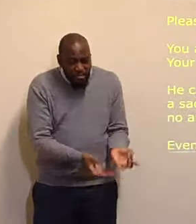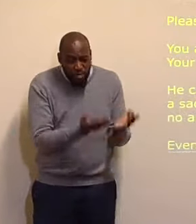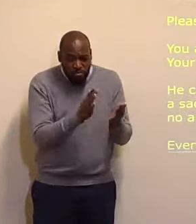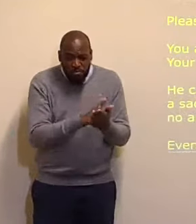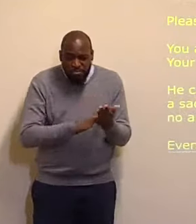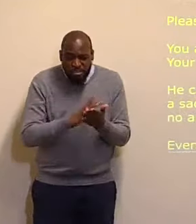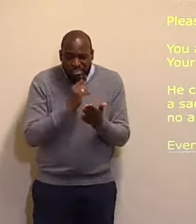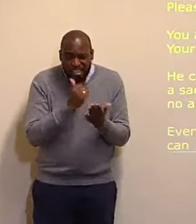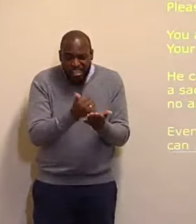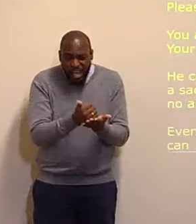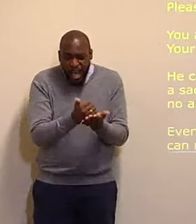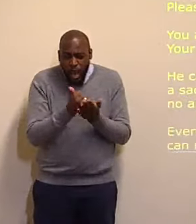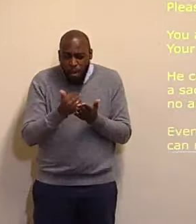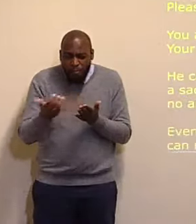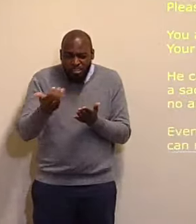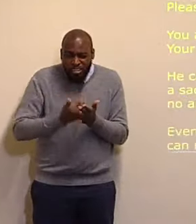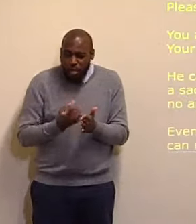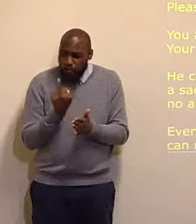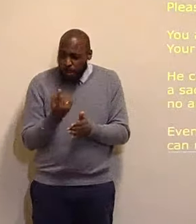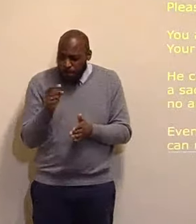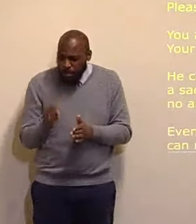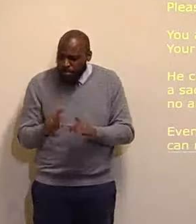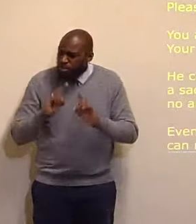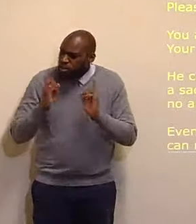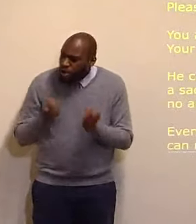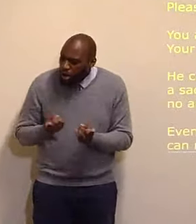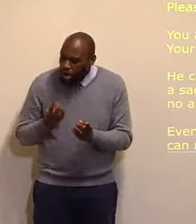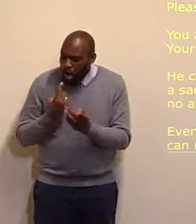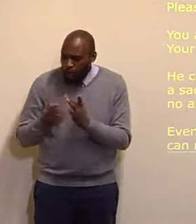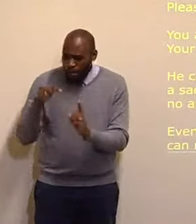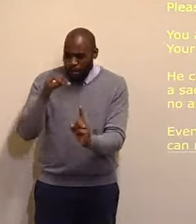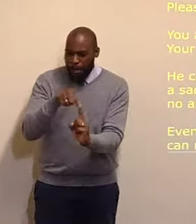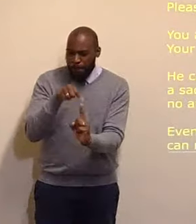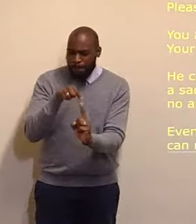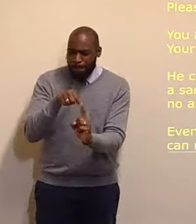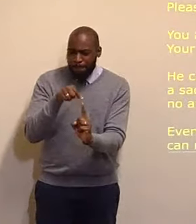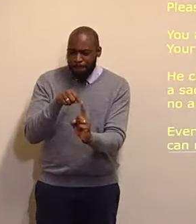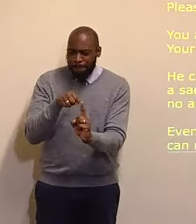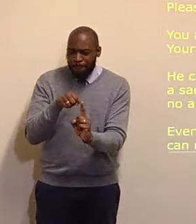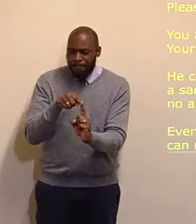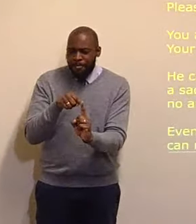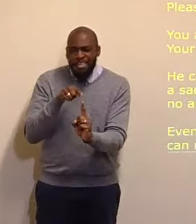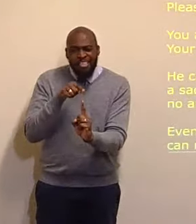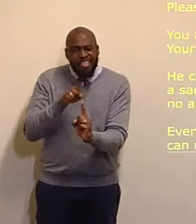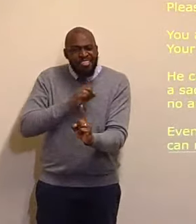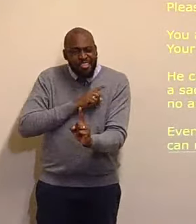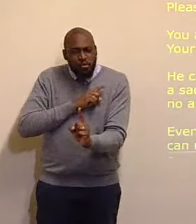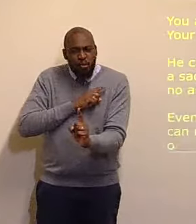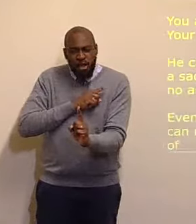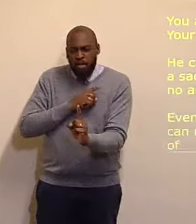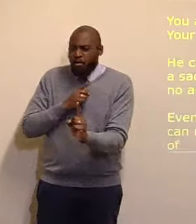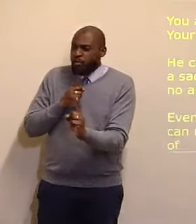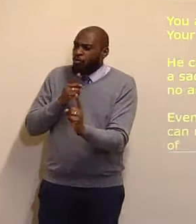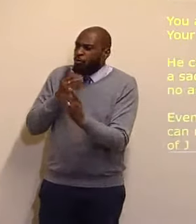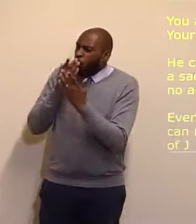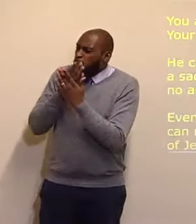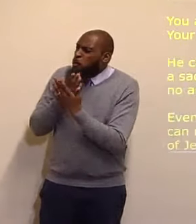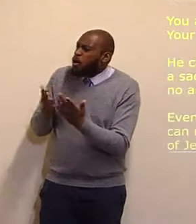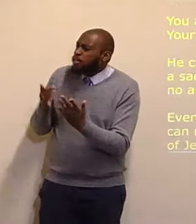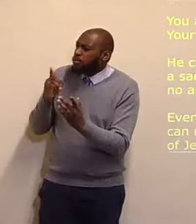Lord, this is the blood we come, and worship thee with. It is, it is shed for us, thy